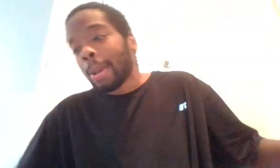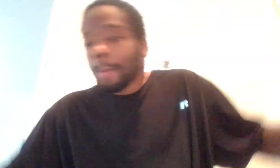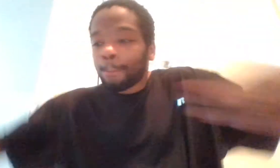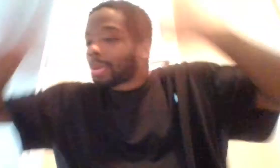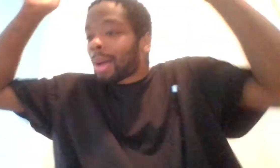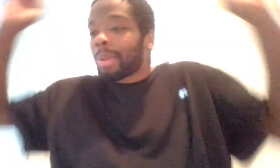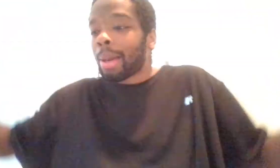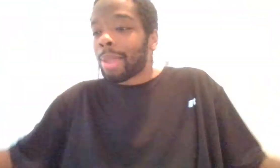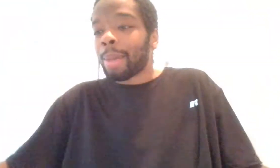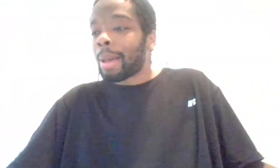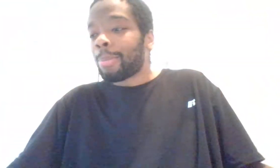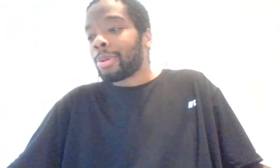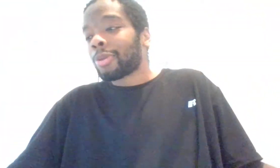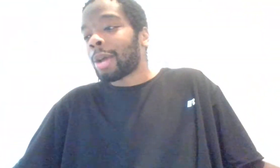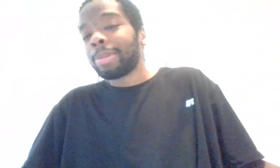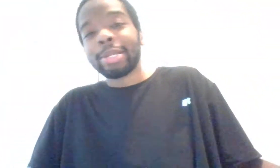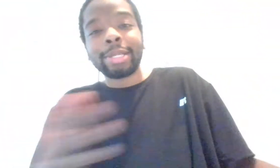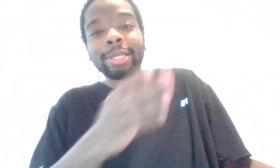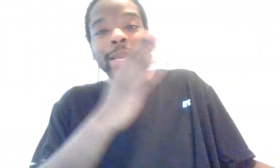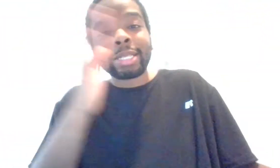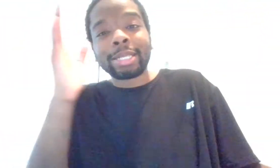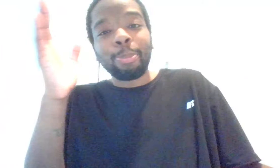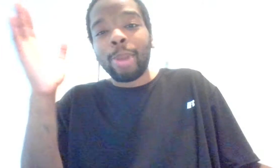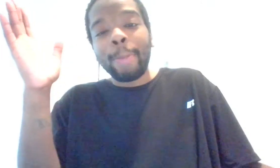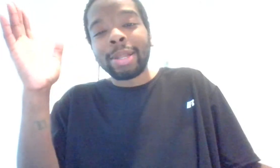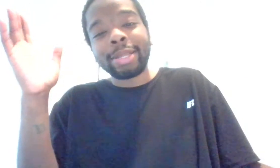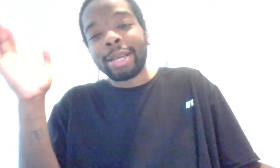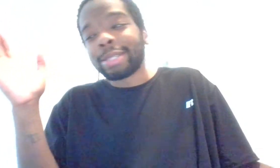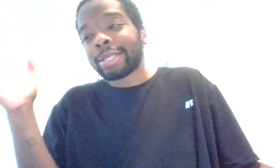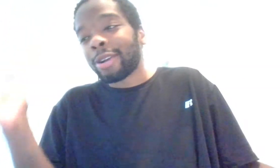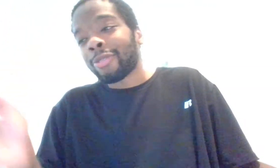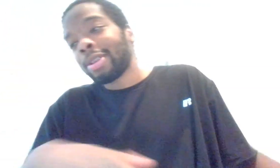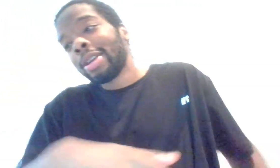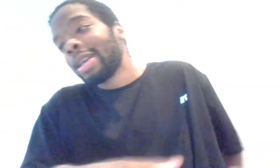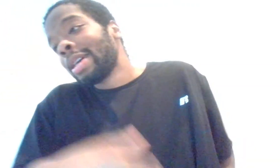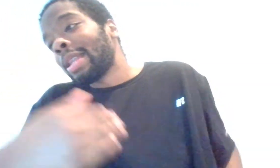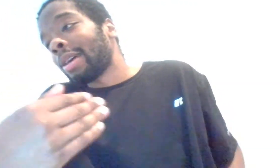blah, blah, blah, blah, crap, dance, puppet dance stuff. Now,